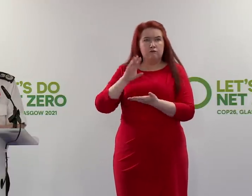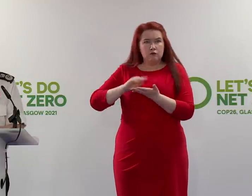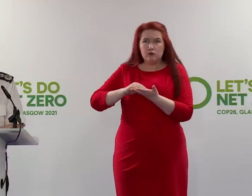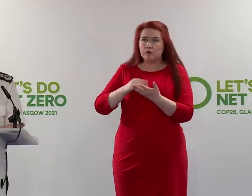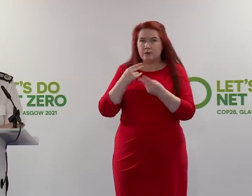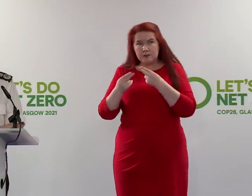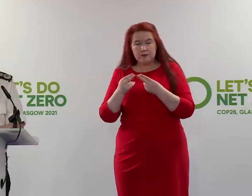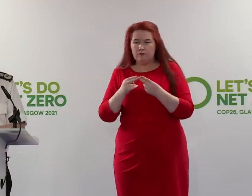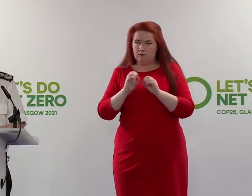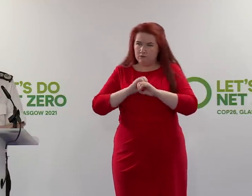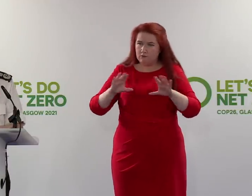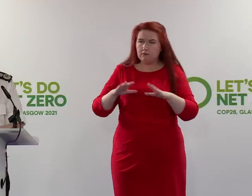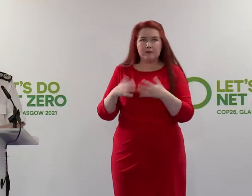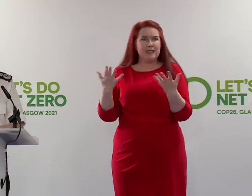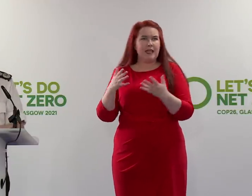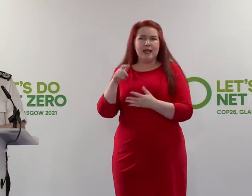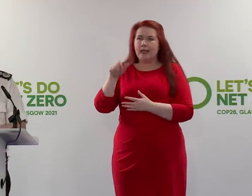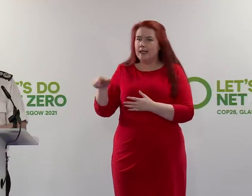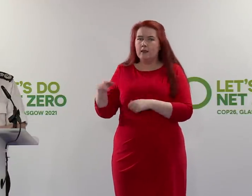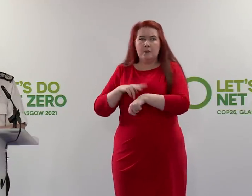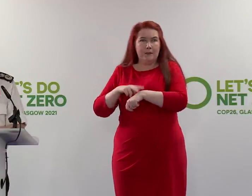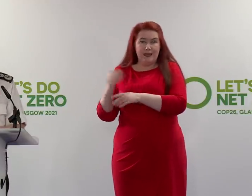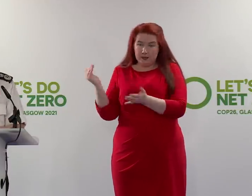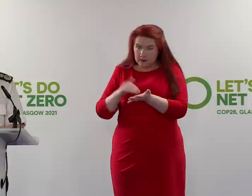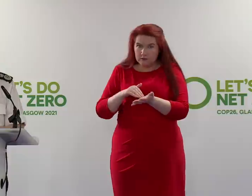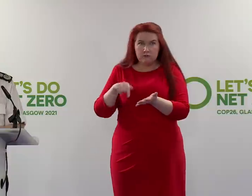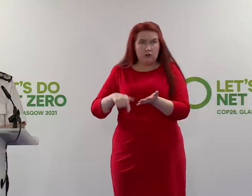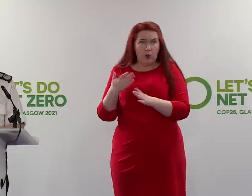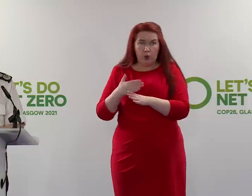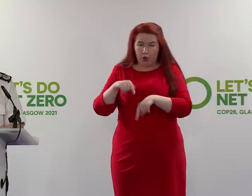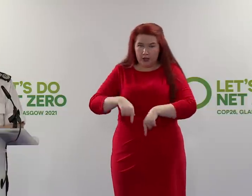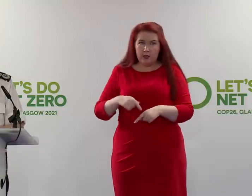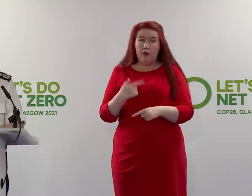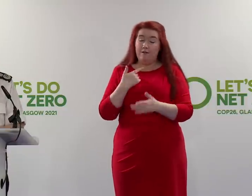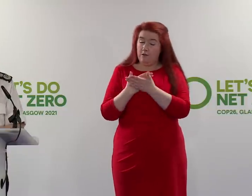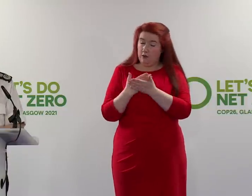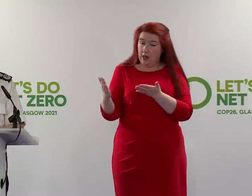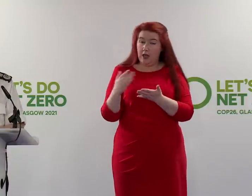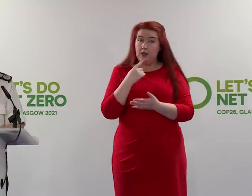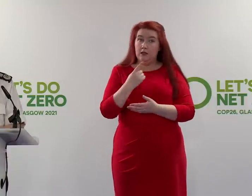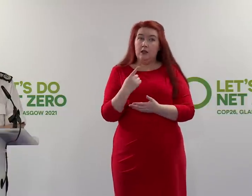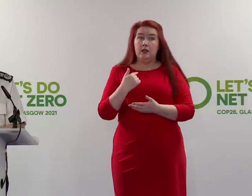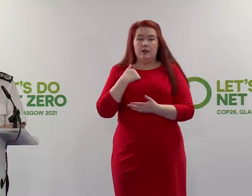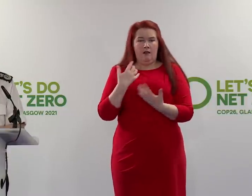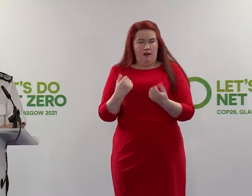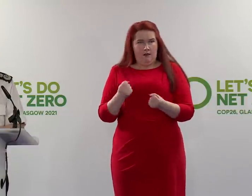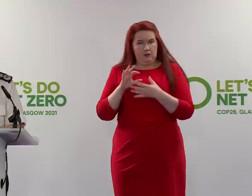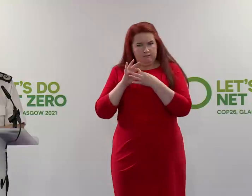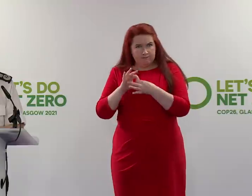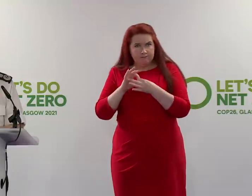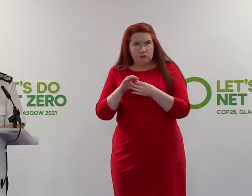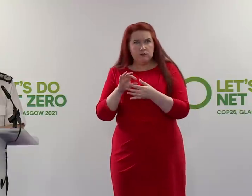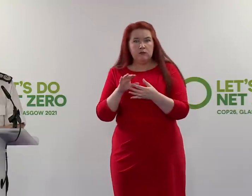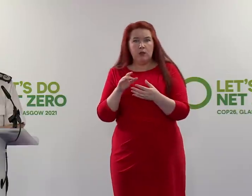of staff who attends for mutual aid. We made it very, very clear about the close relationship we have with the